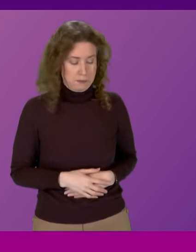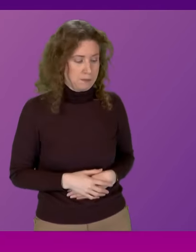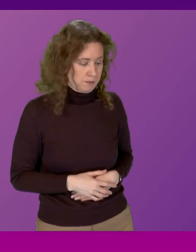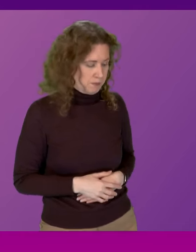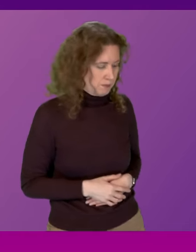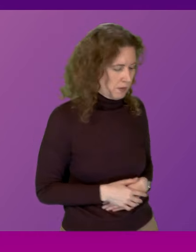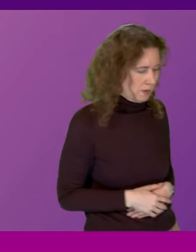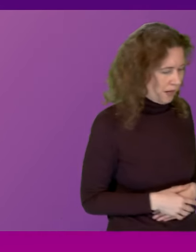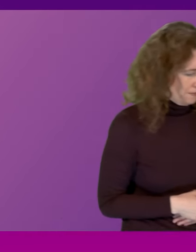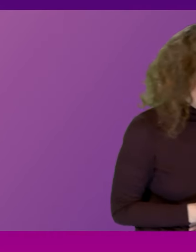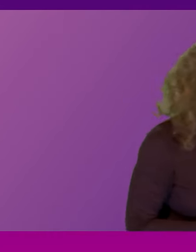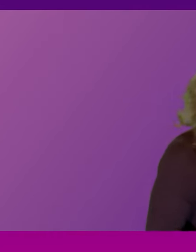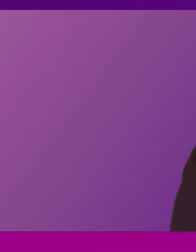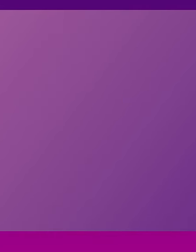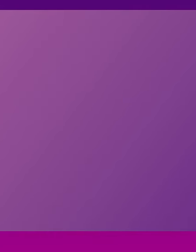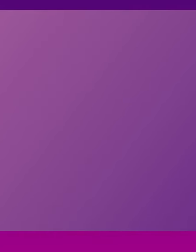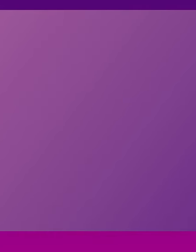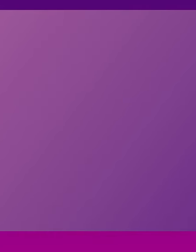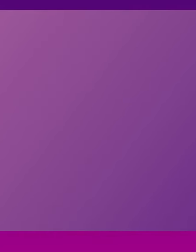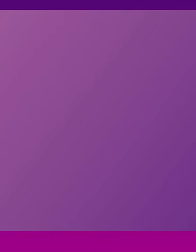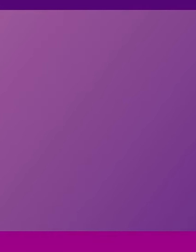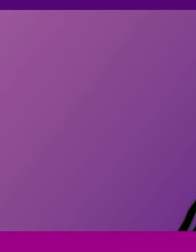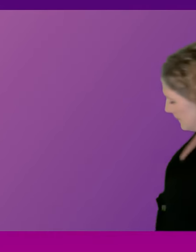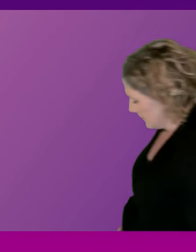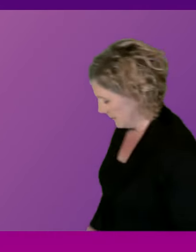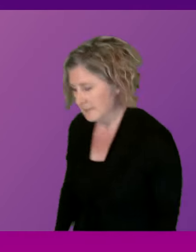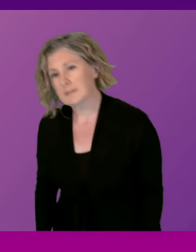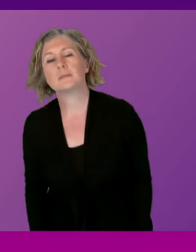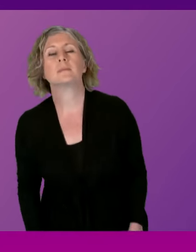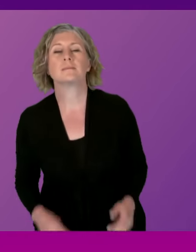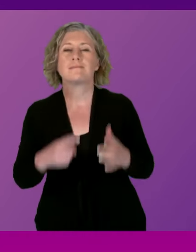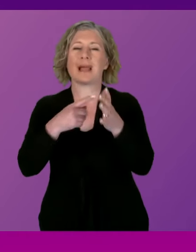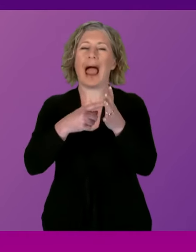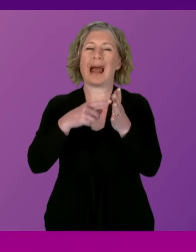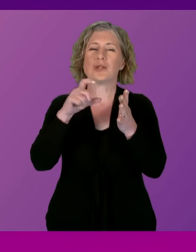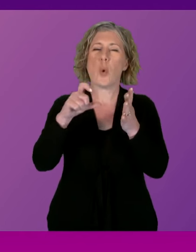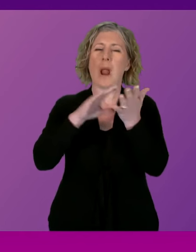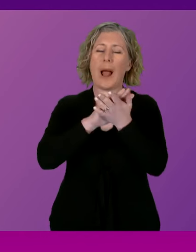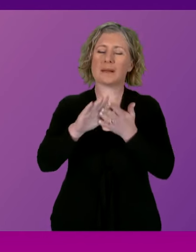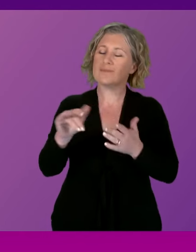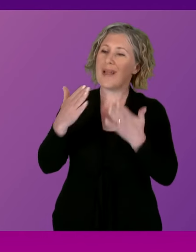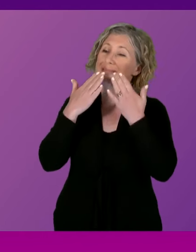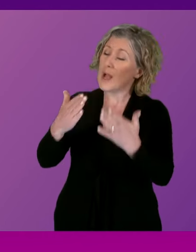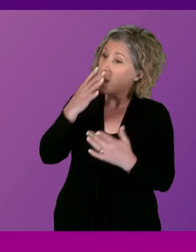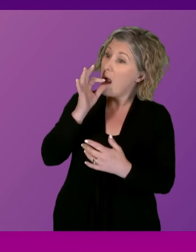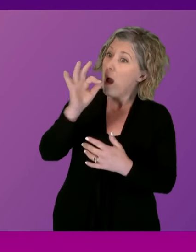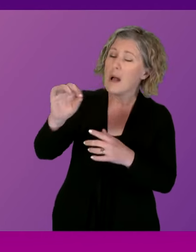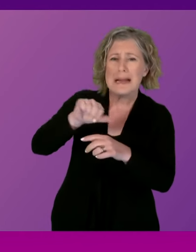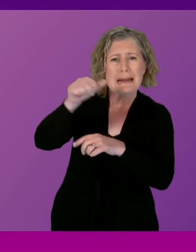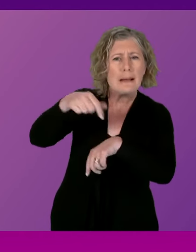Question number three, Alex Cole-Hamilton. Thank you very much, presiding officer. To ask the First Minister when the Cabinet will next meet.